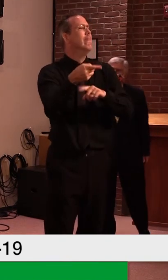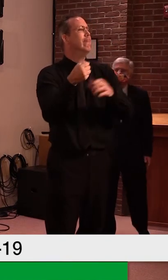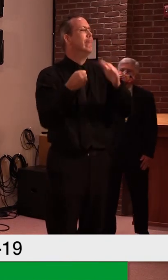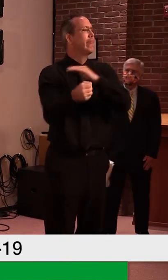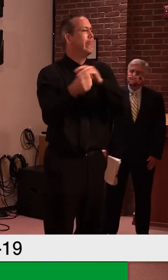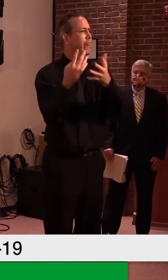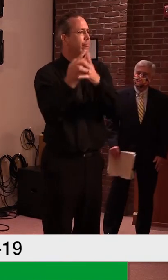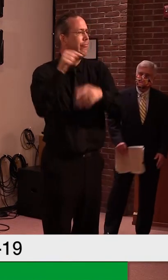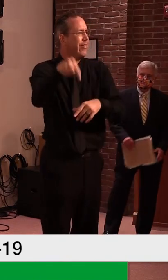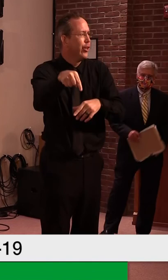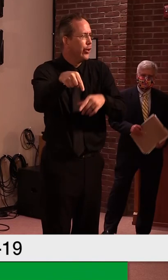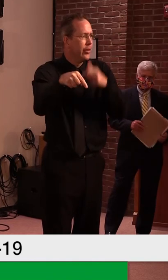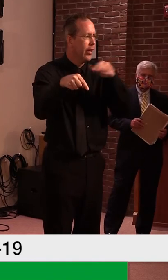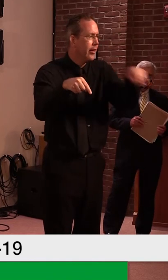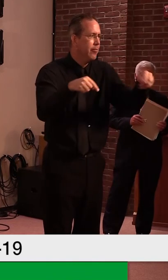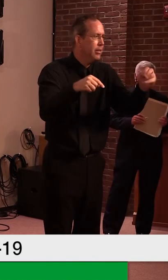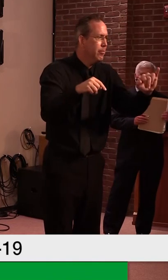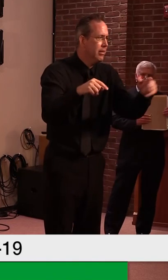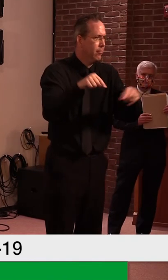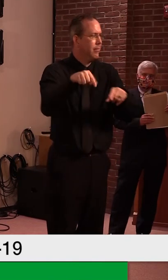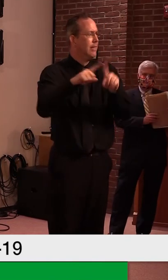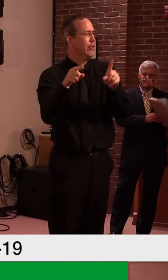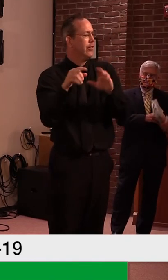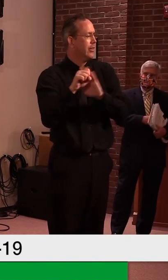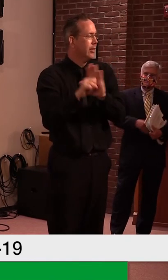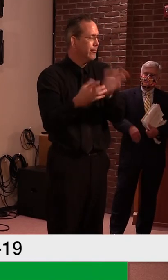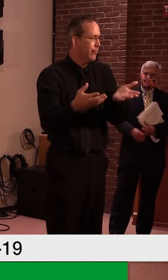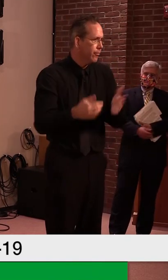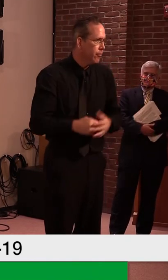or later. He will. Thank you. Thank you.